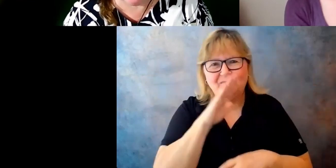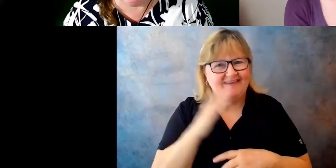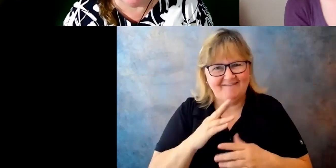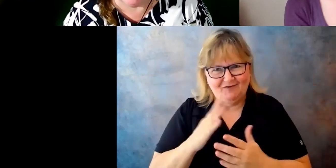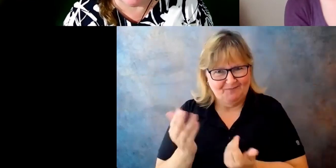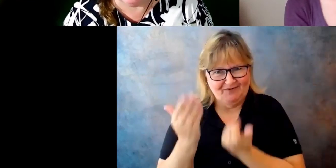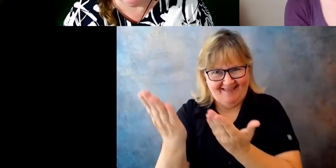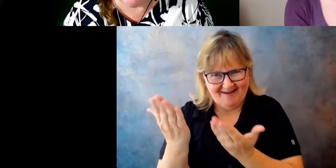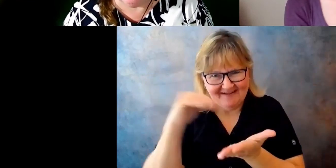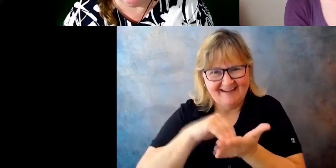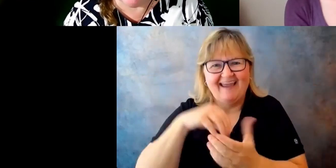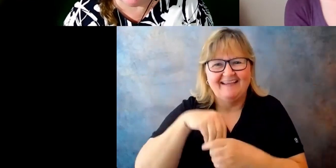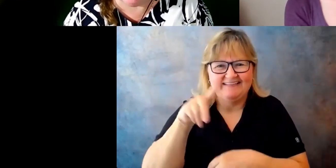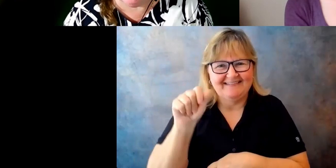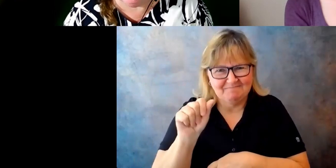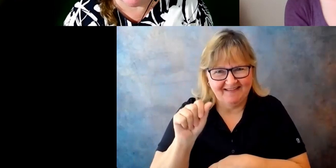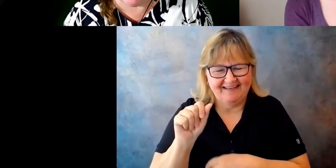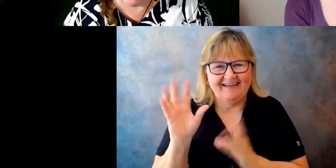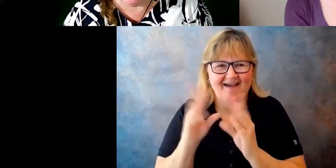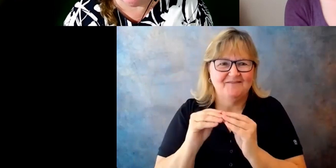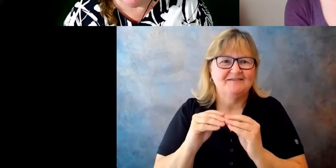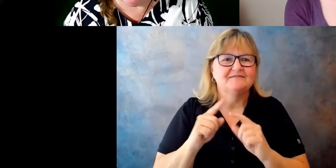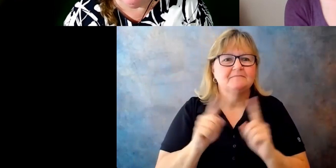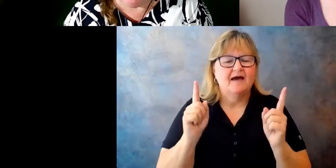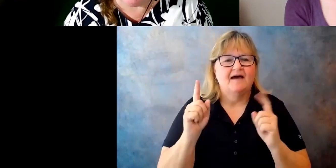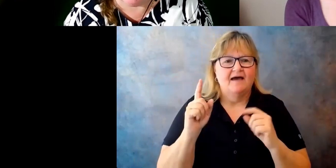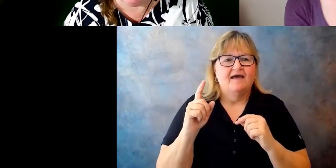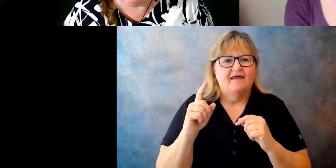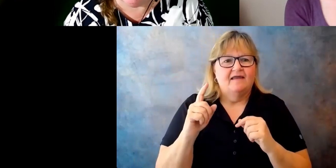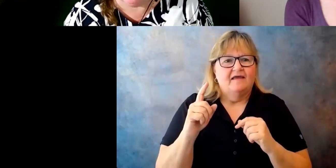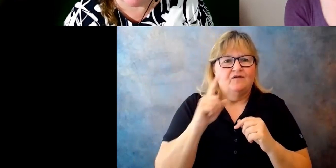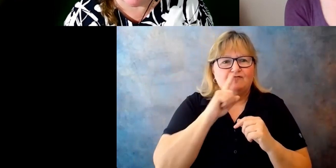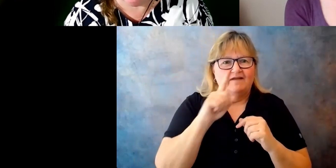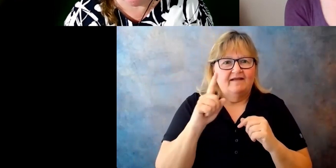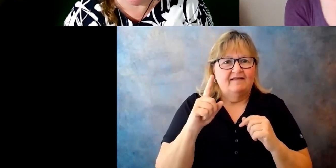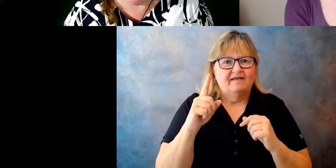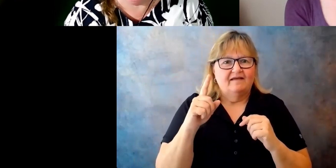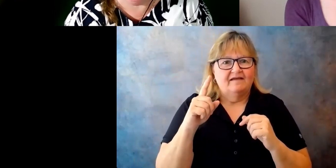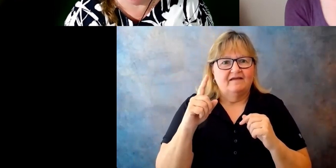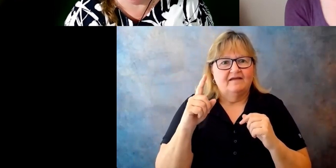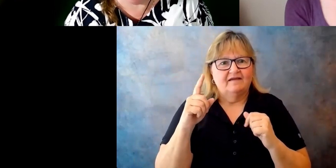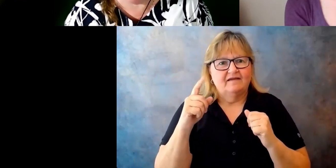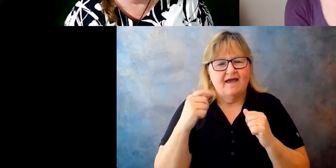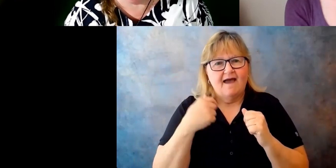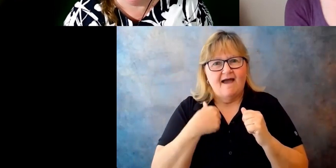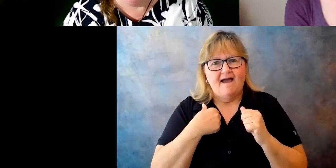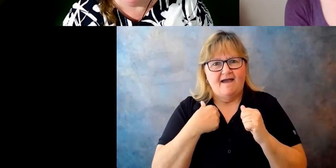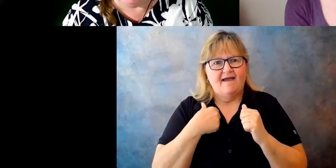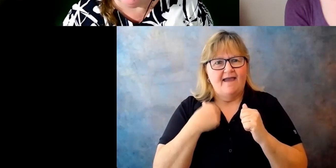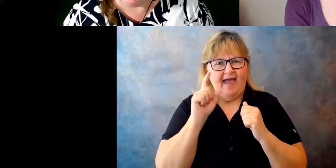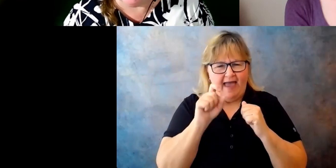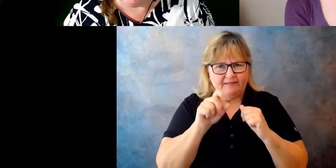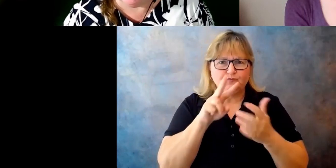that experience, you know, reading the clearances and, and commenting and clearances that both the Department of Defense and,